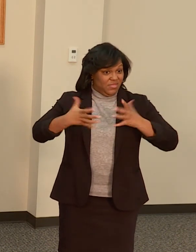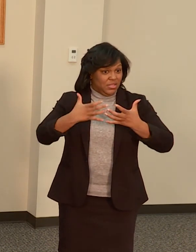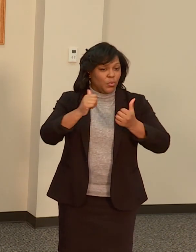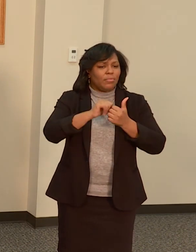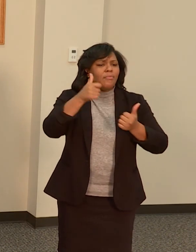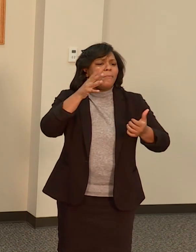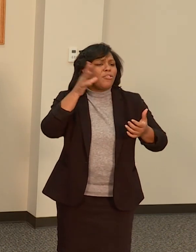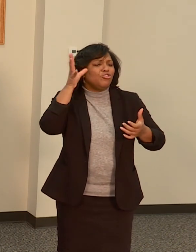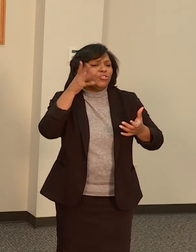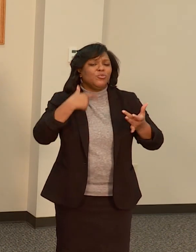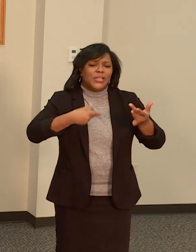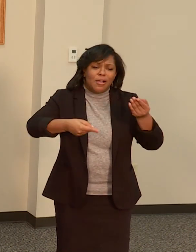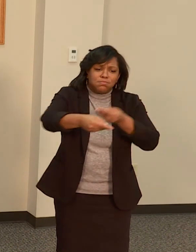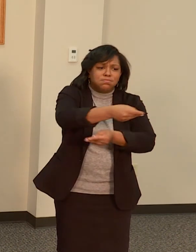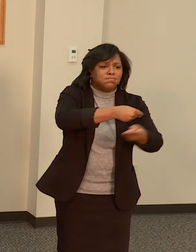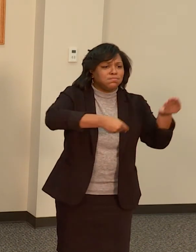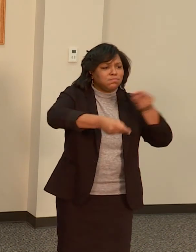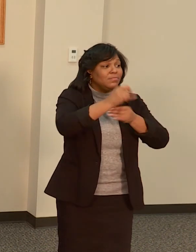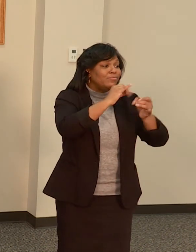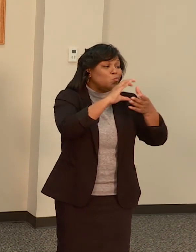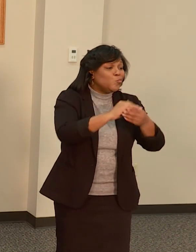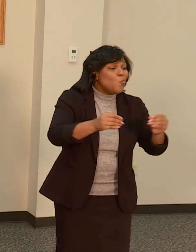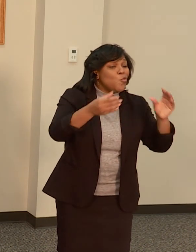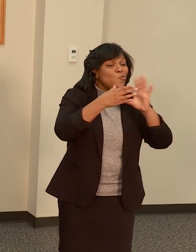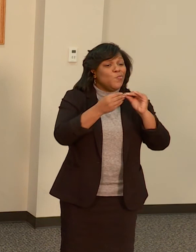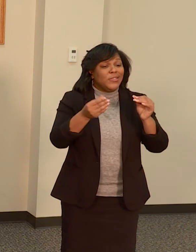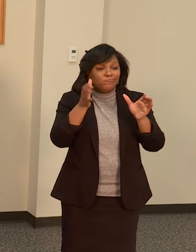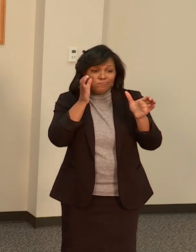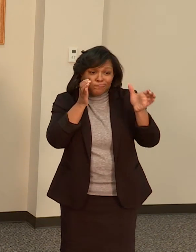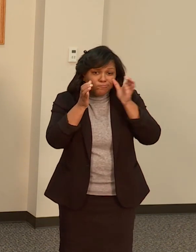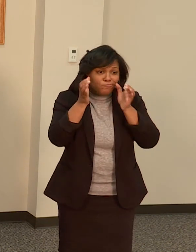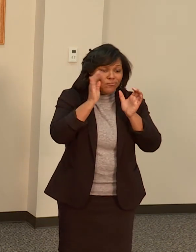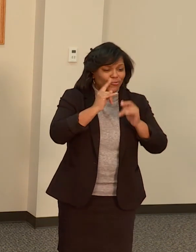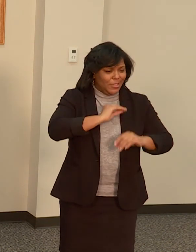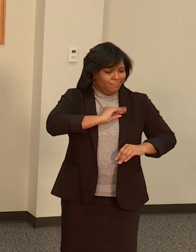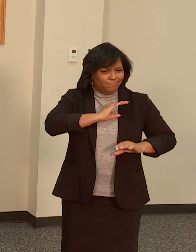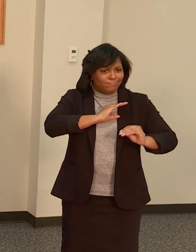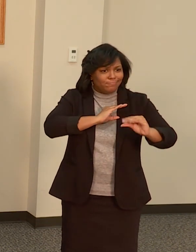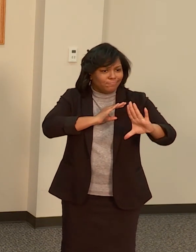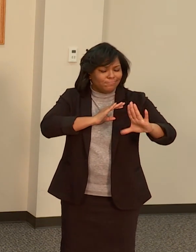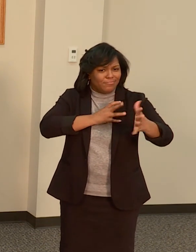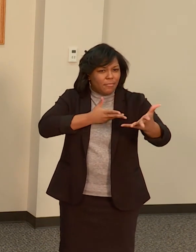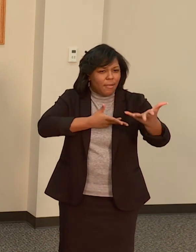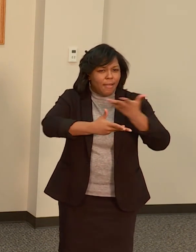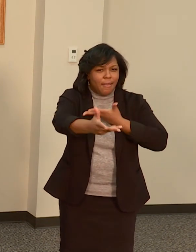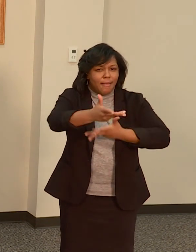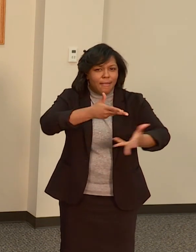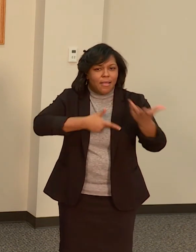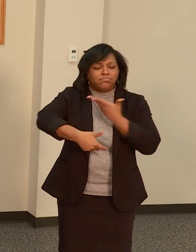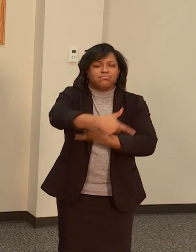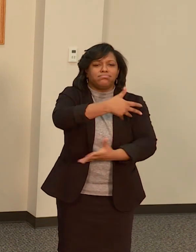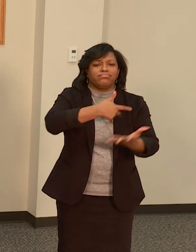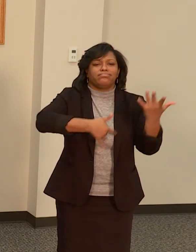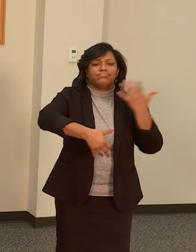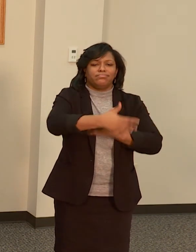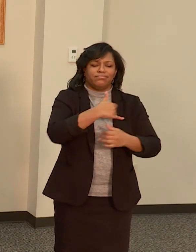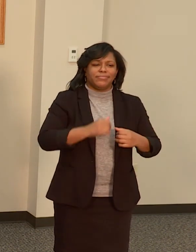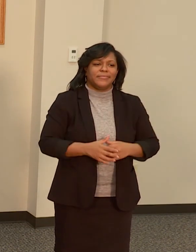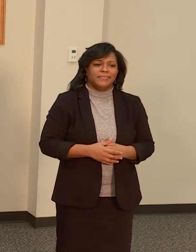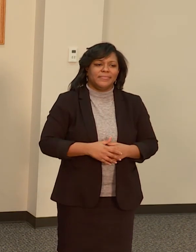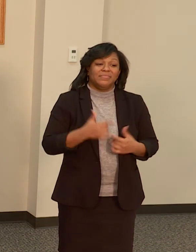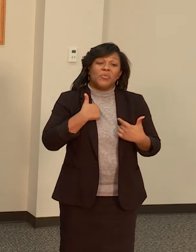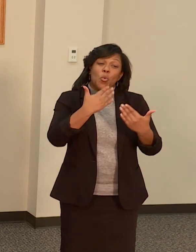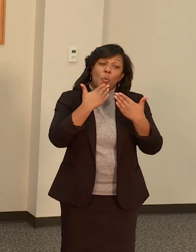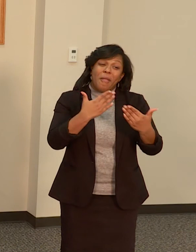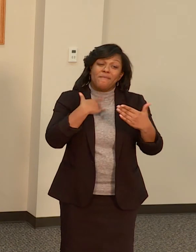the will to lift another family and give back. I am truly so humble and grateful for this program and I just want everyone to know that the